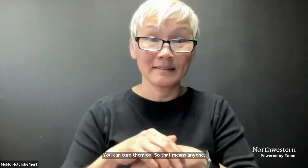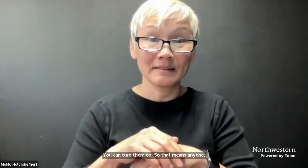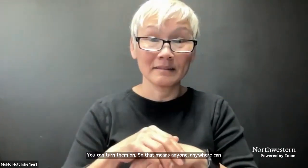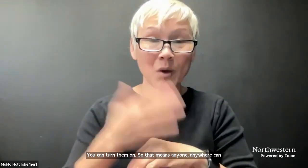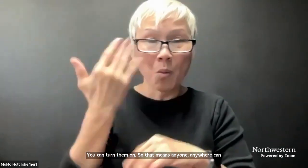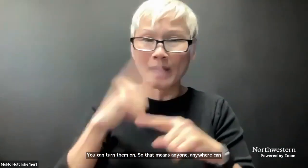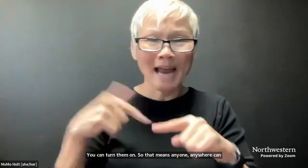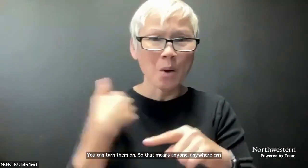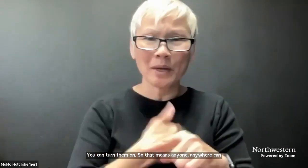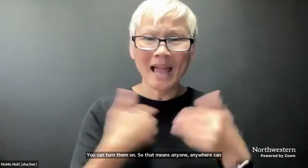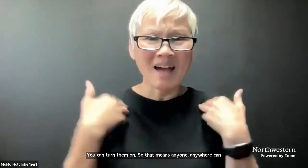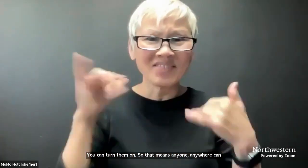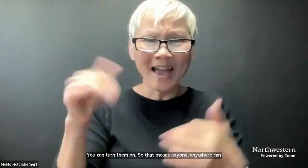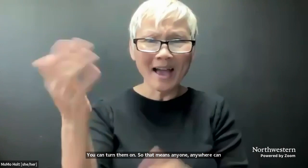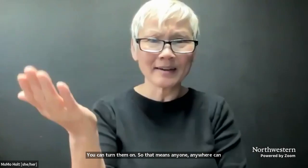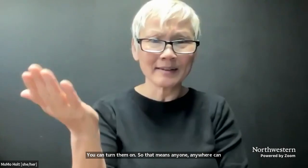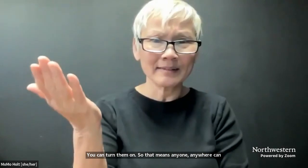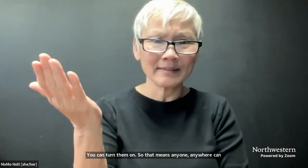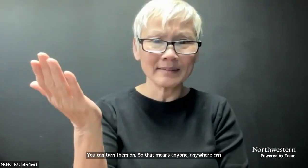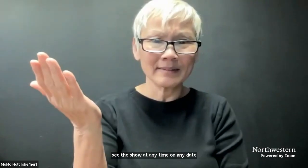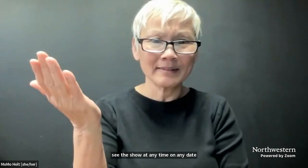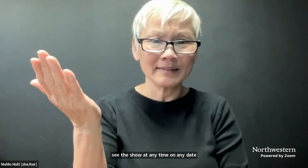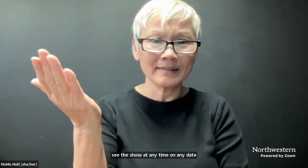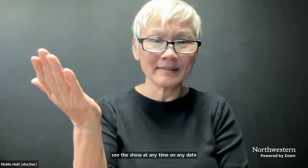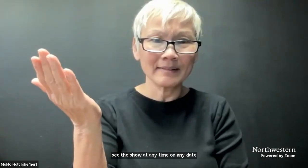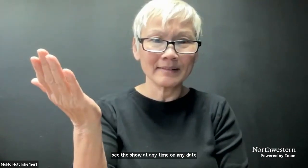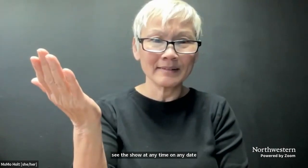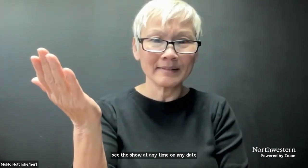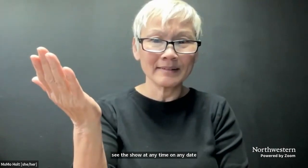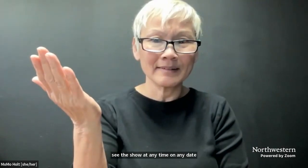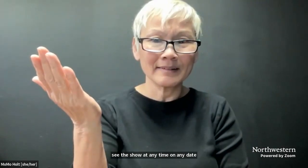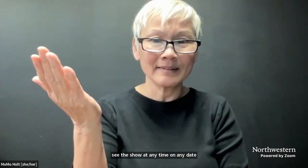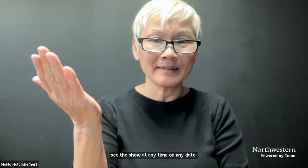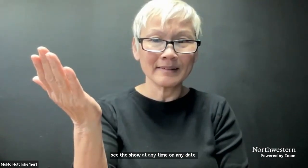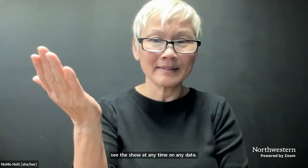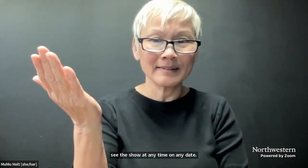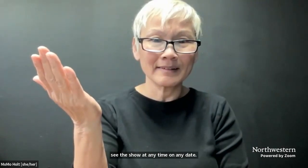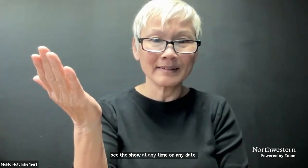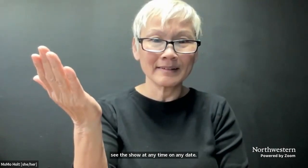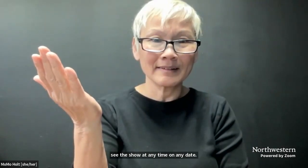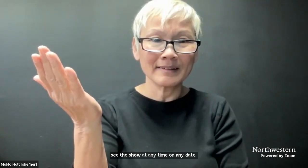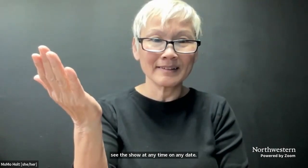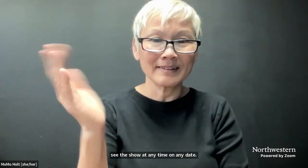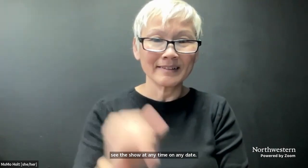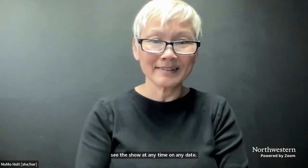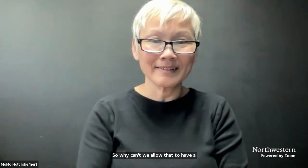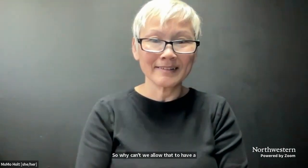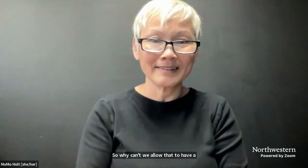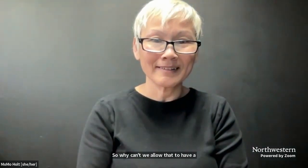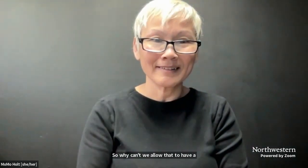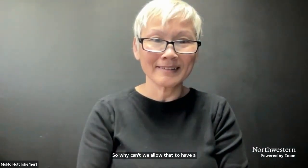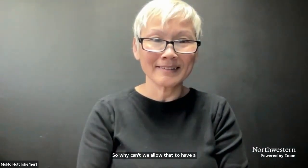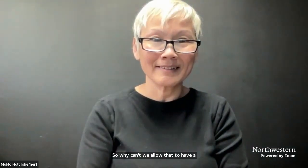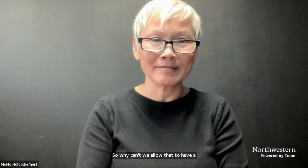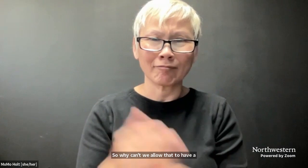time on any date. So why can't we allow that to have a screen on the back of every chair?